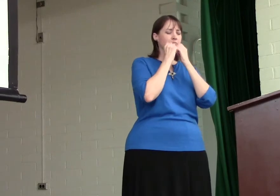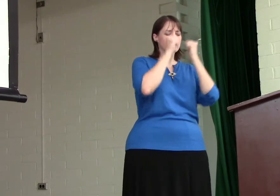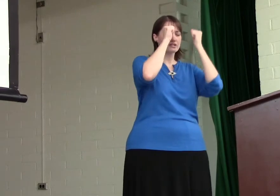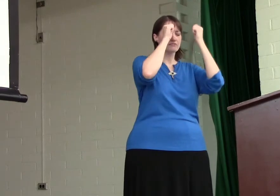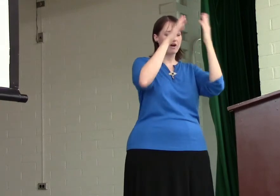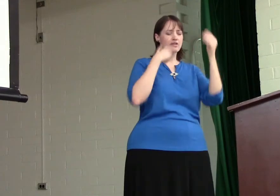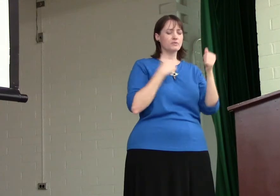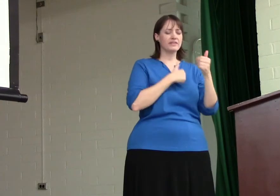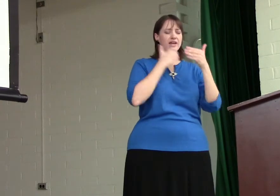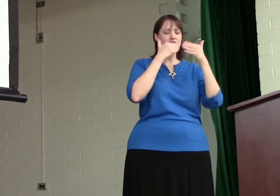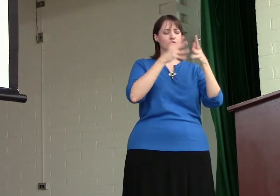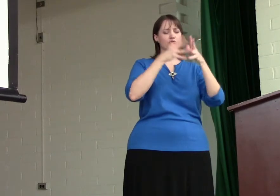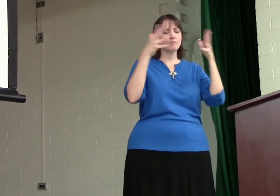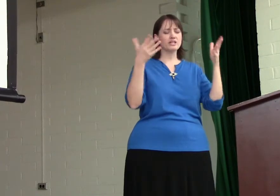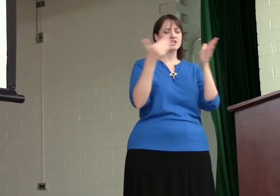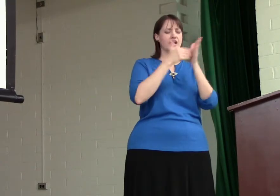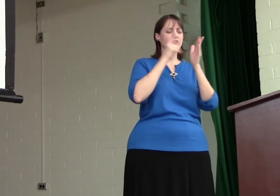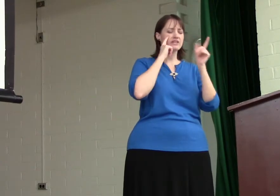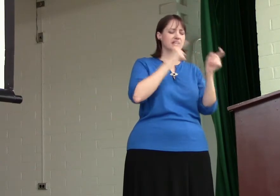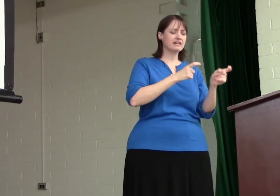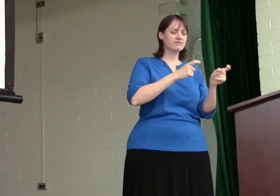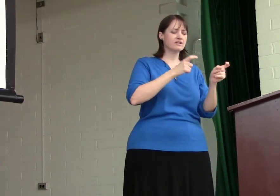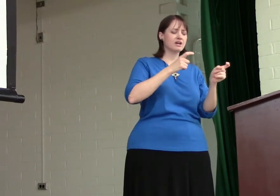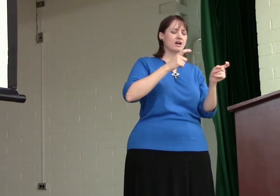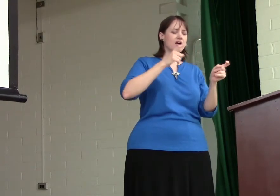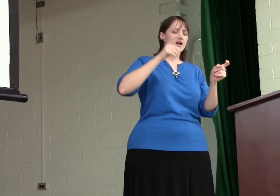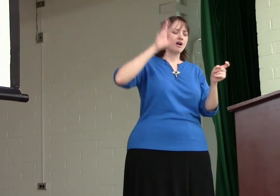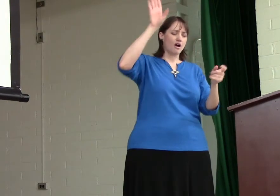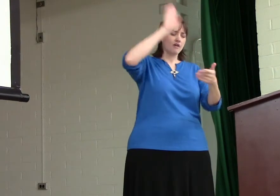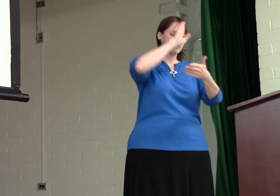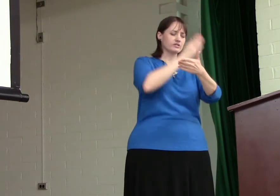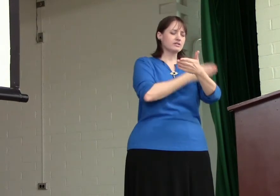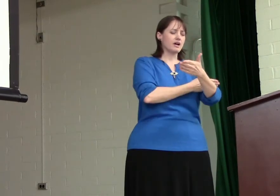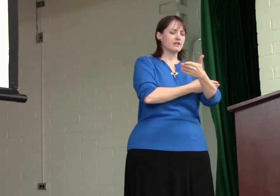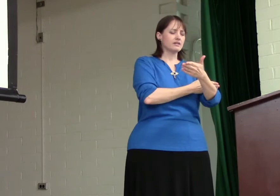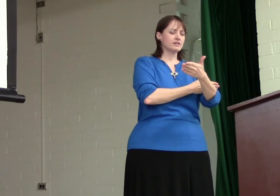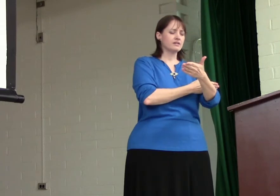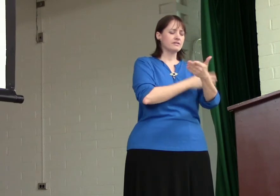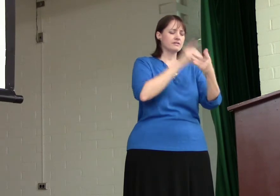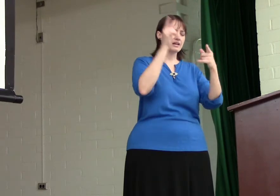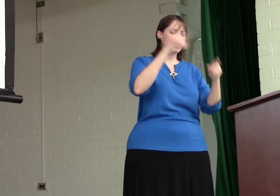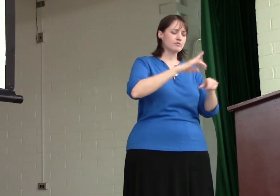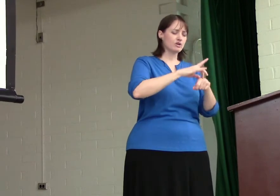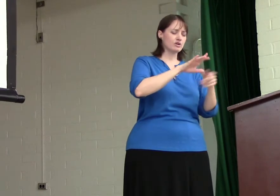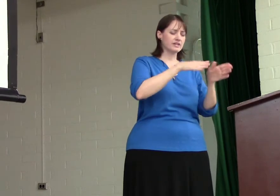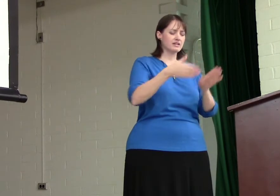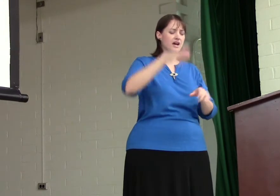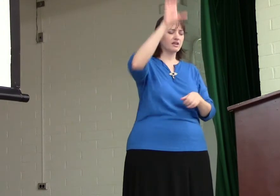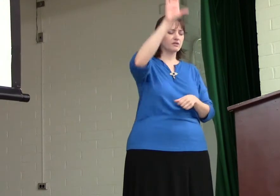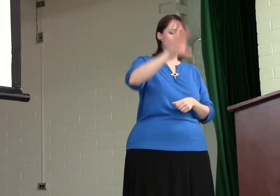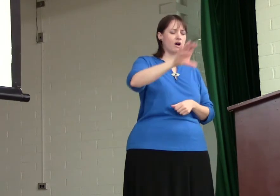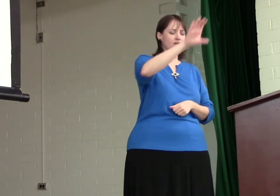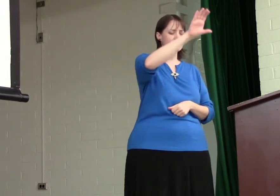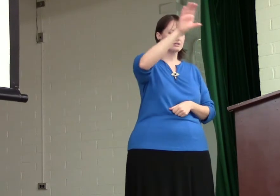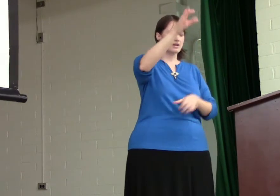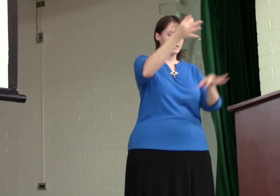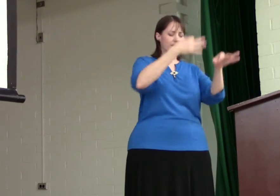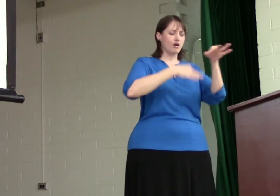precious Father, we thank you so much again for the gift of your Son that came to earth and died on the cross in our